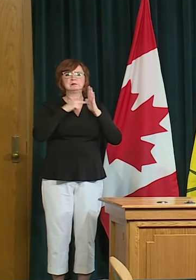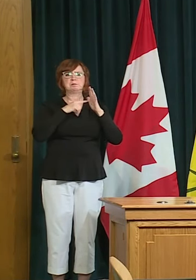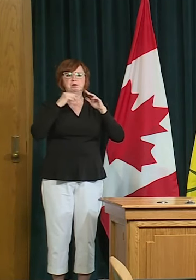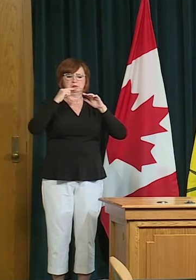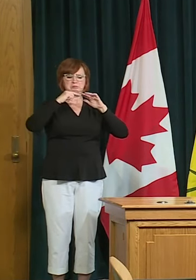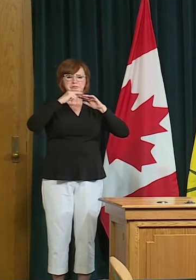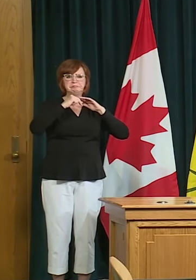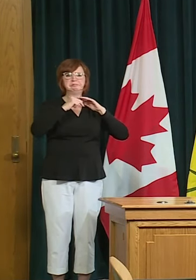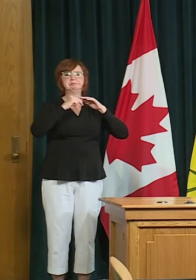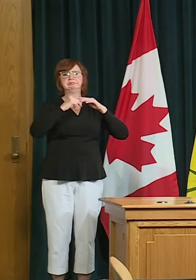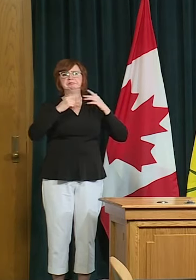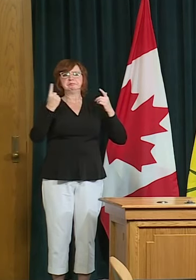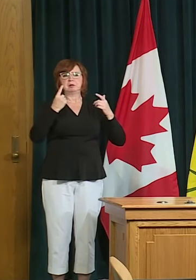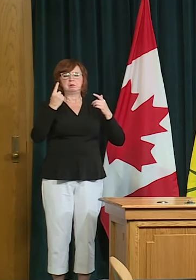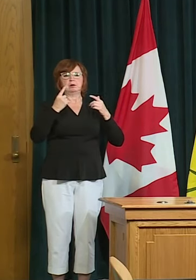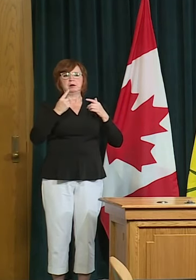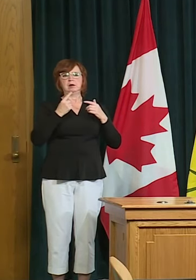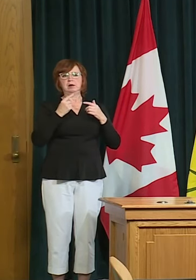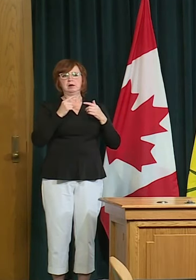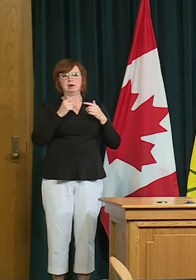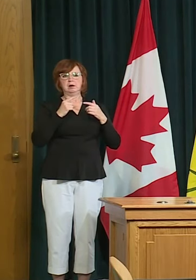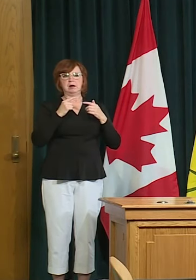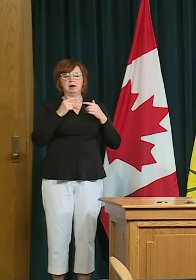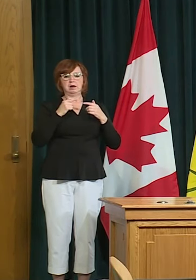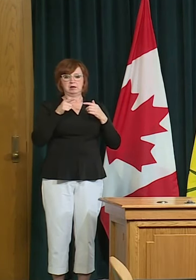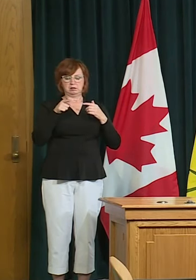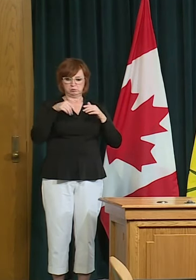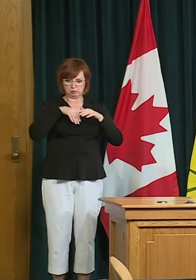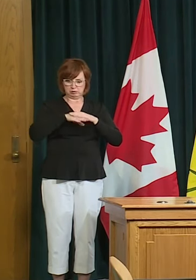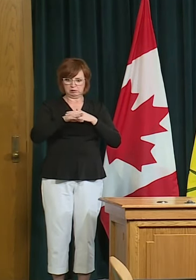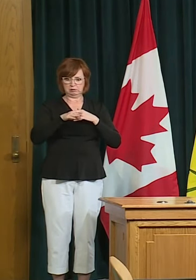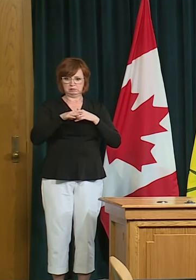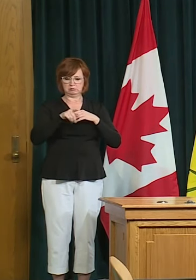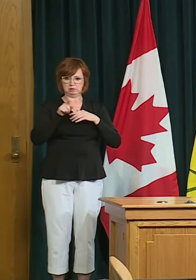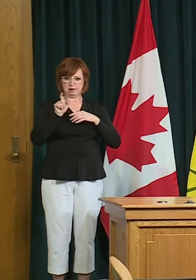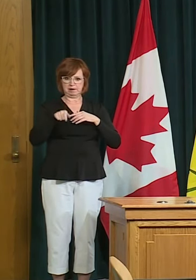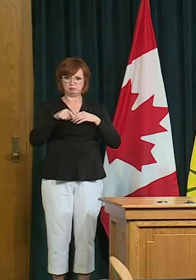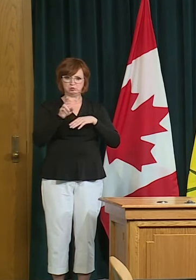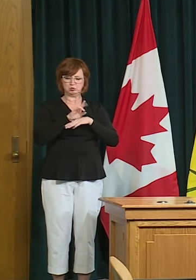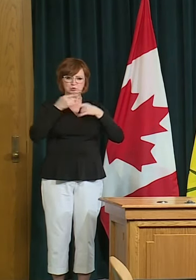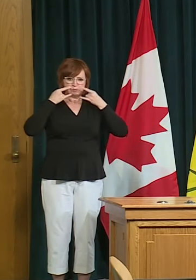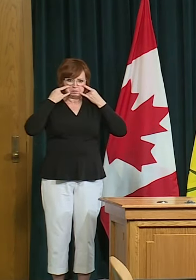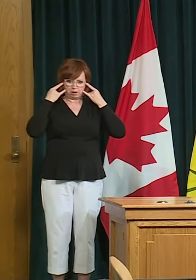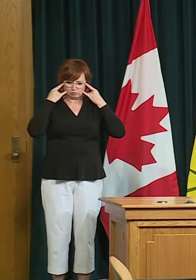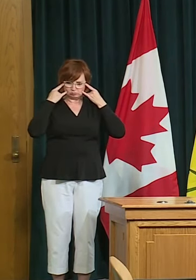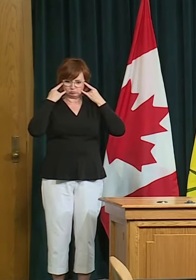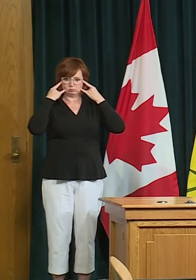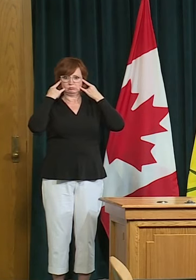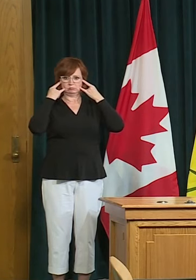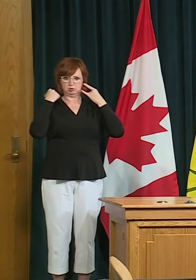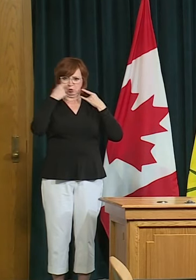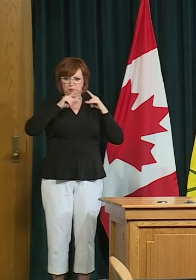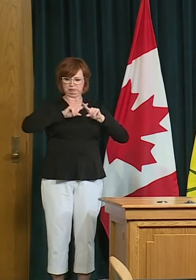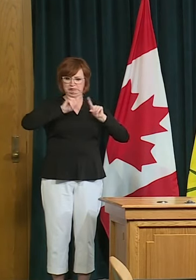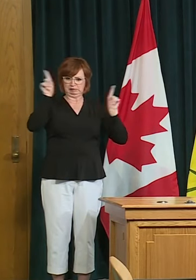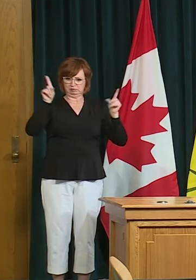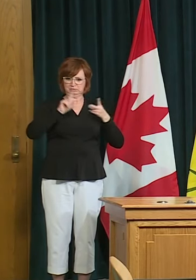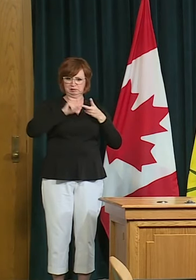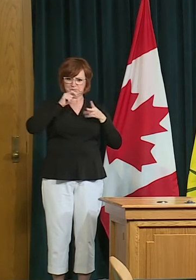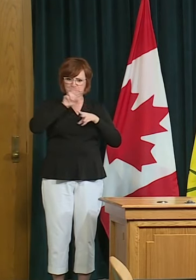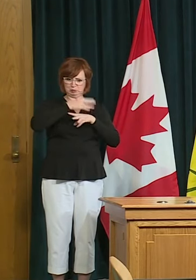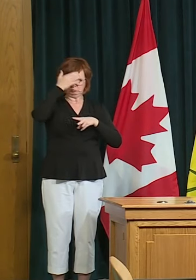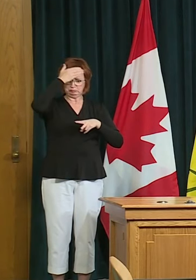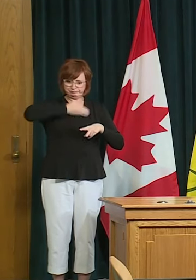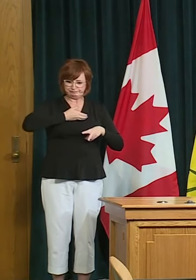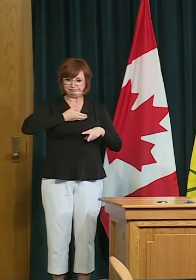and some eye protection that is to keep them safe and to keep you safe that's two-way protection because they will be using proper masks